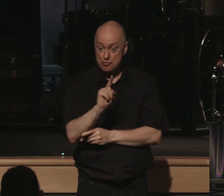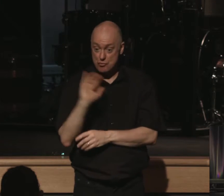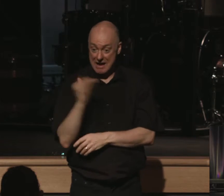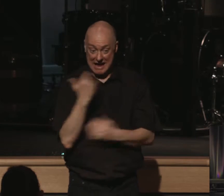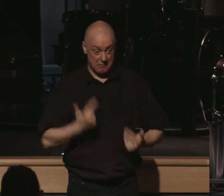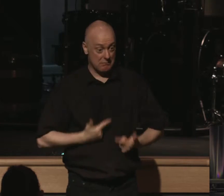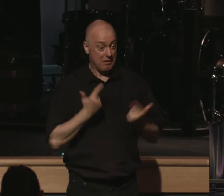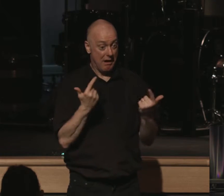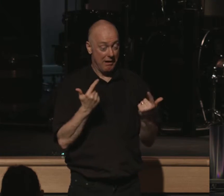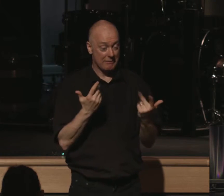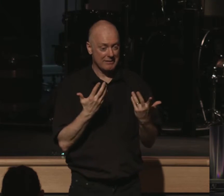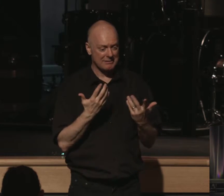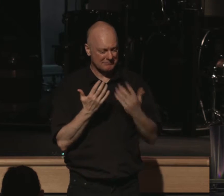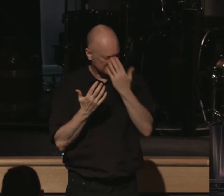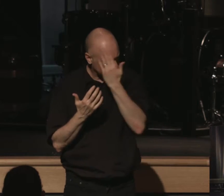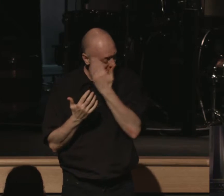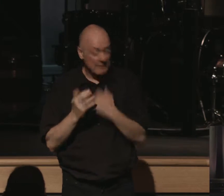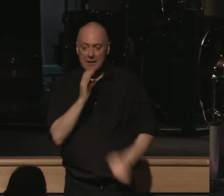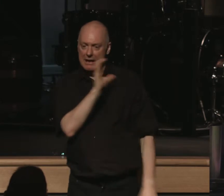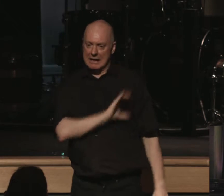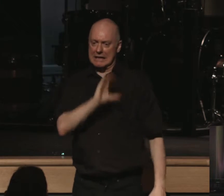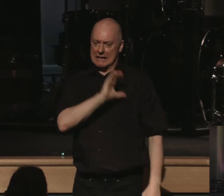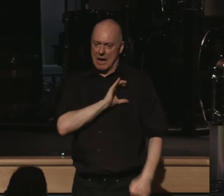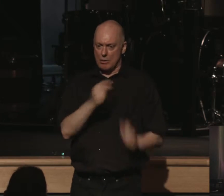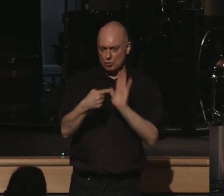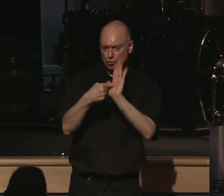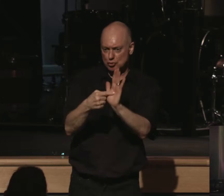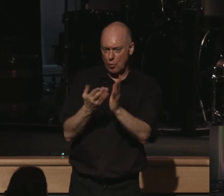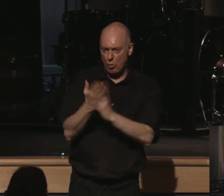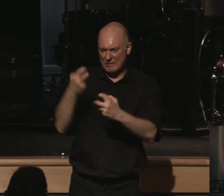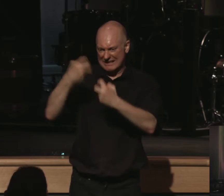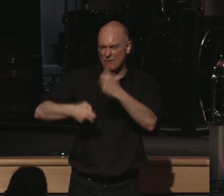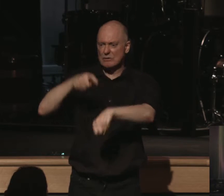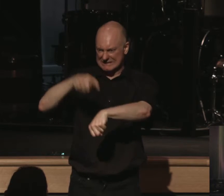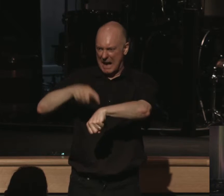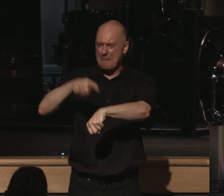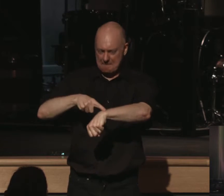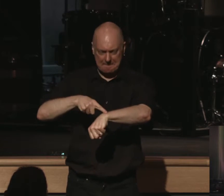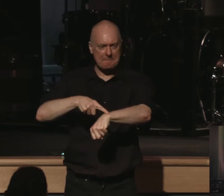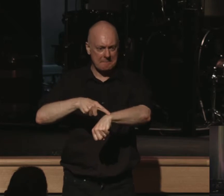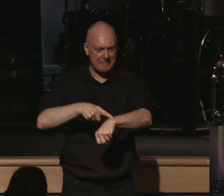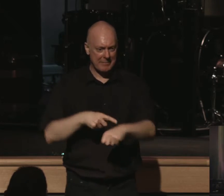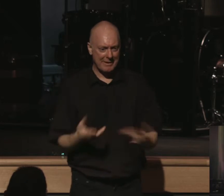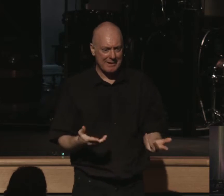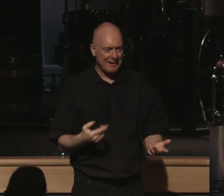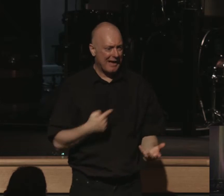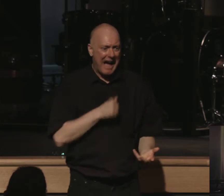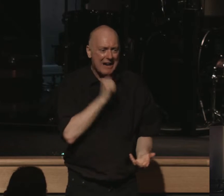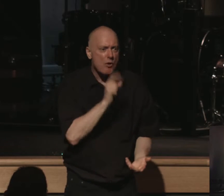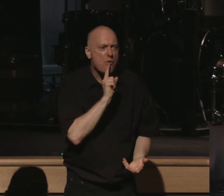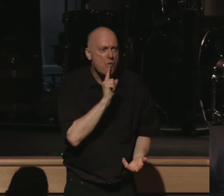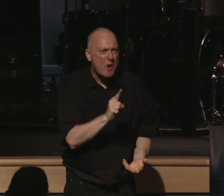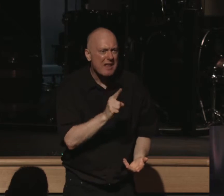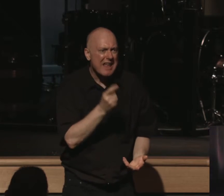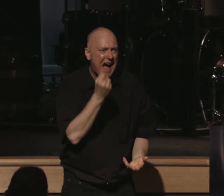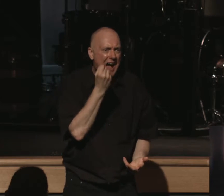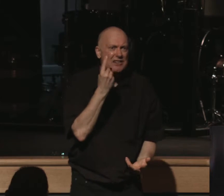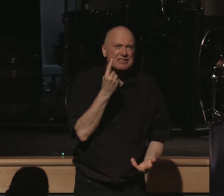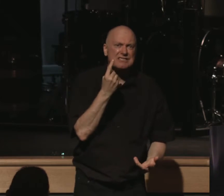life that character is demonstrated in the difficult times. I don't really get a sense of who you are when life